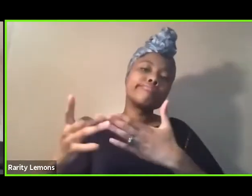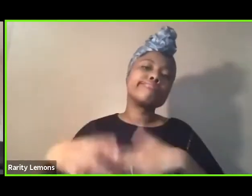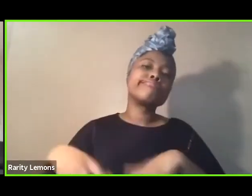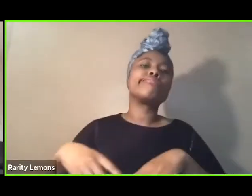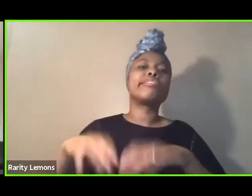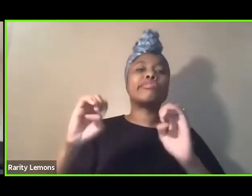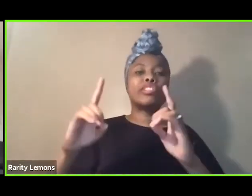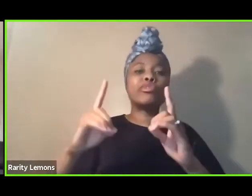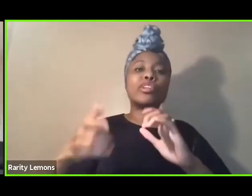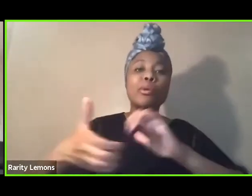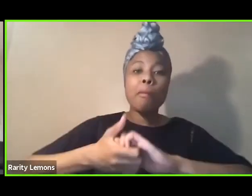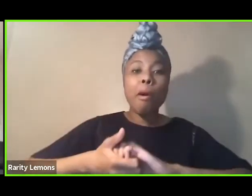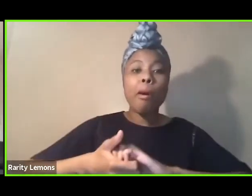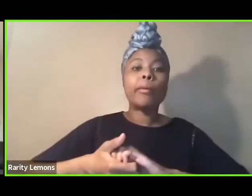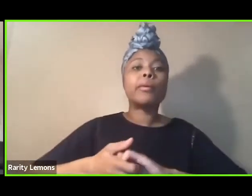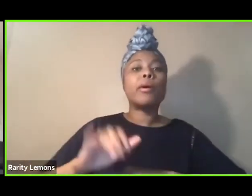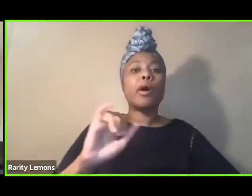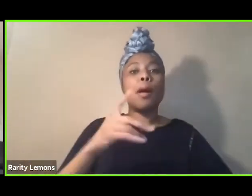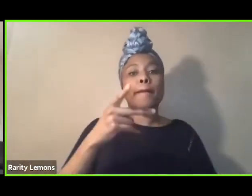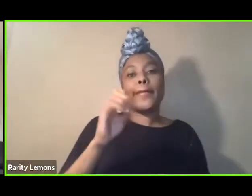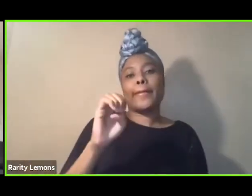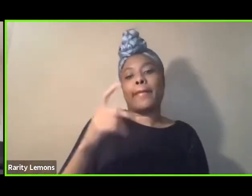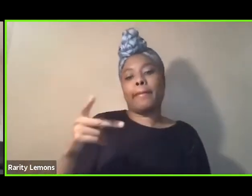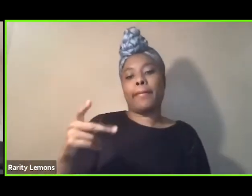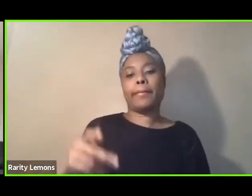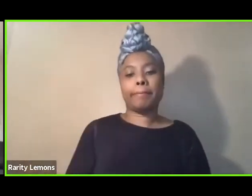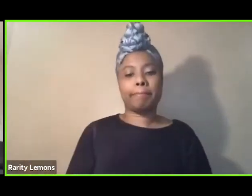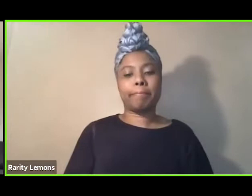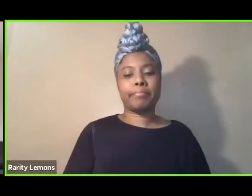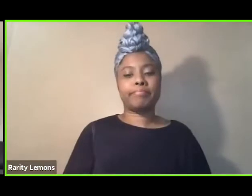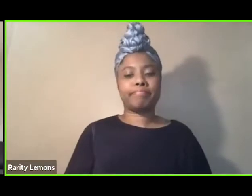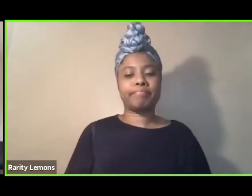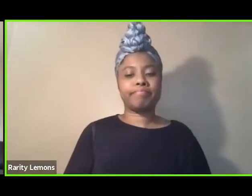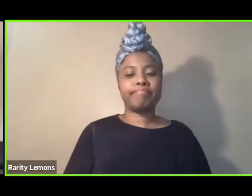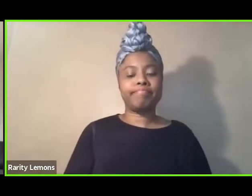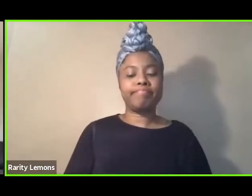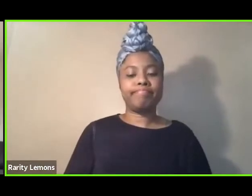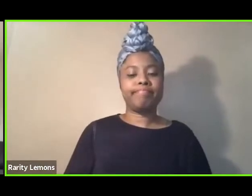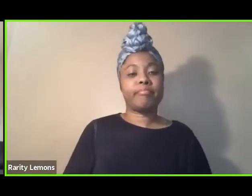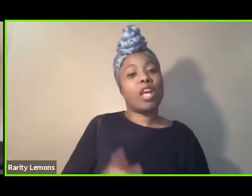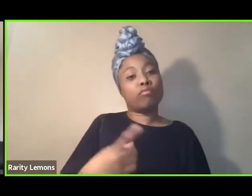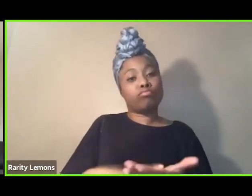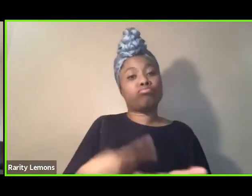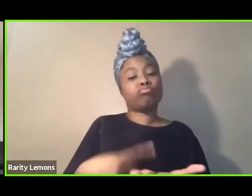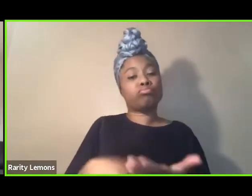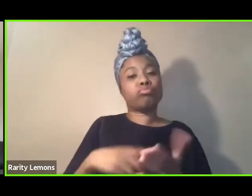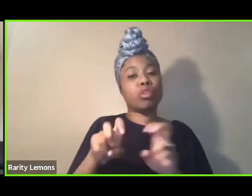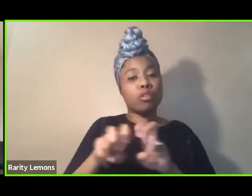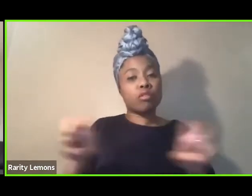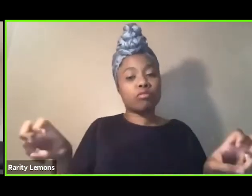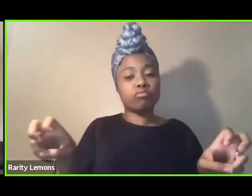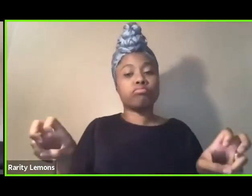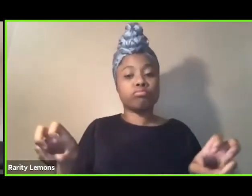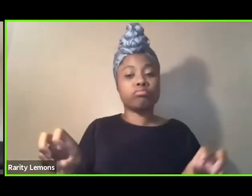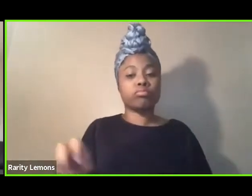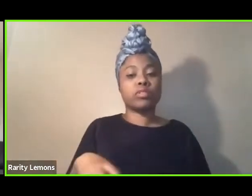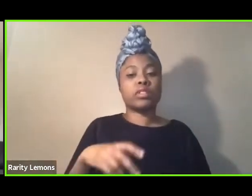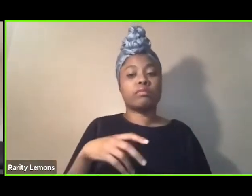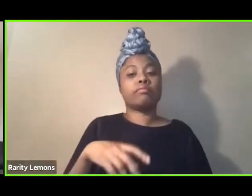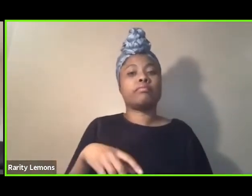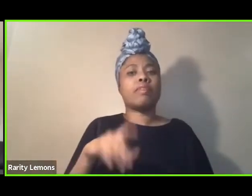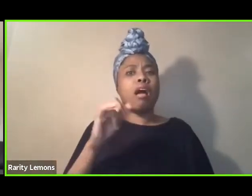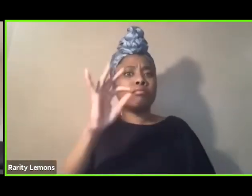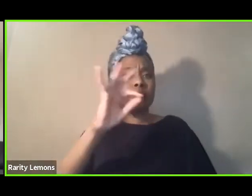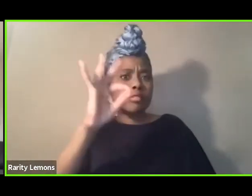Educational Partnerships also known as PEP. I will be your discussant for this panel called Dalawang Bagsak, how can Filipinas,